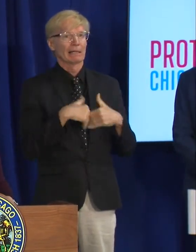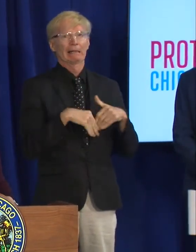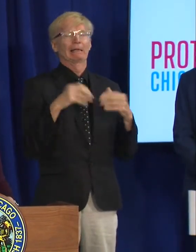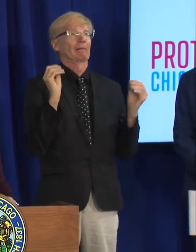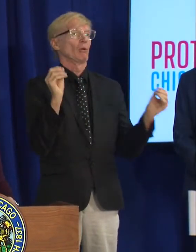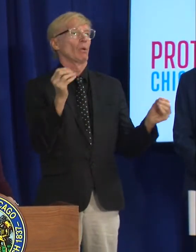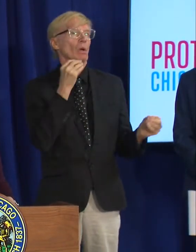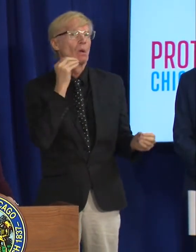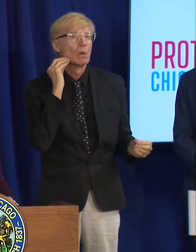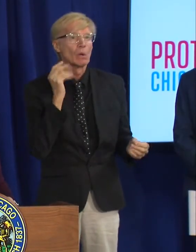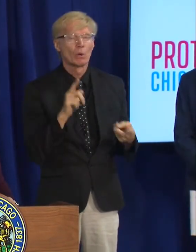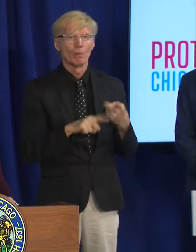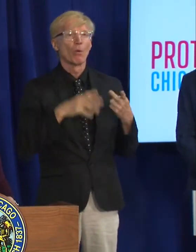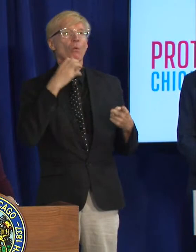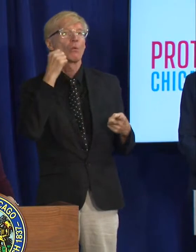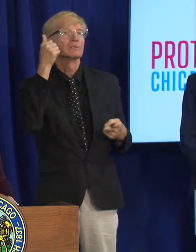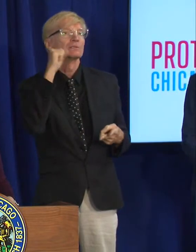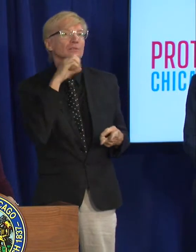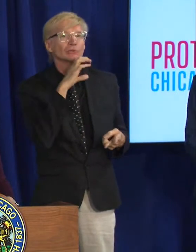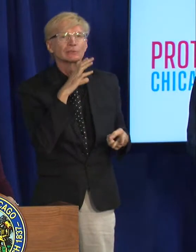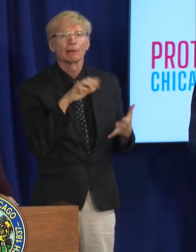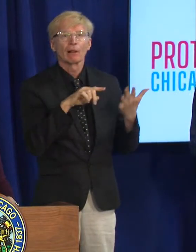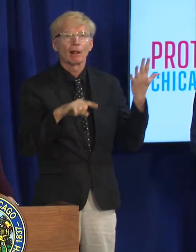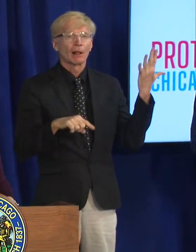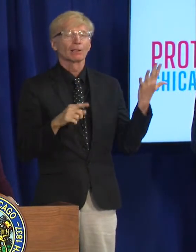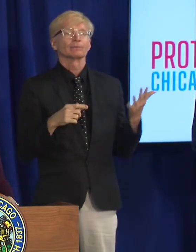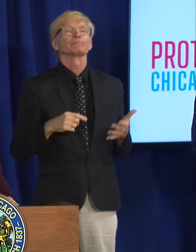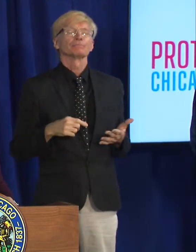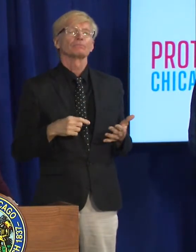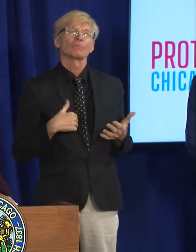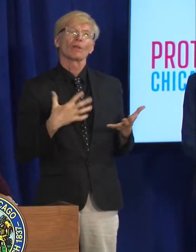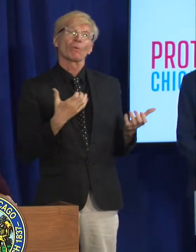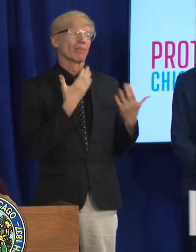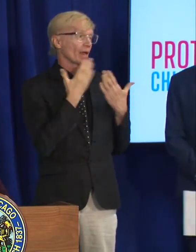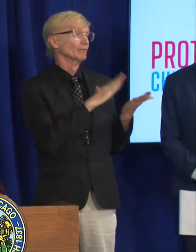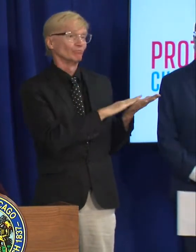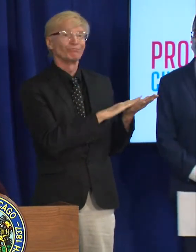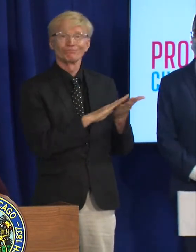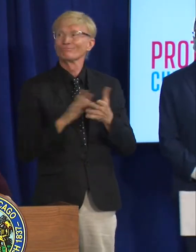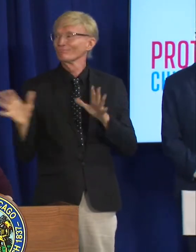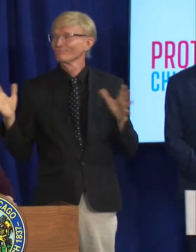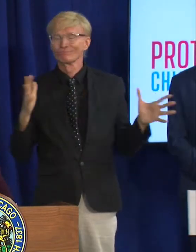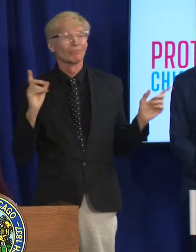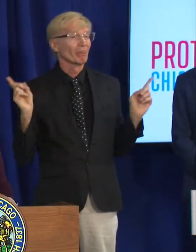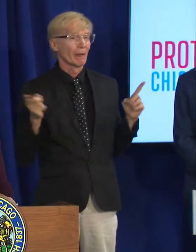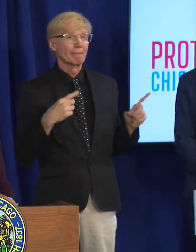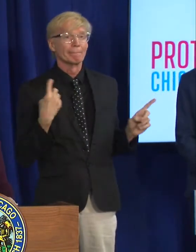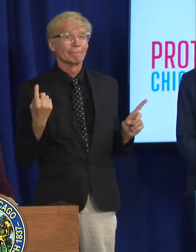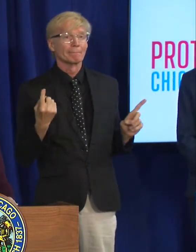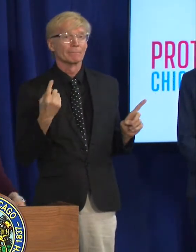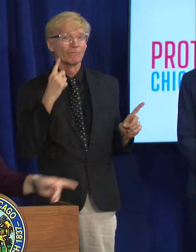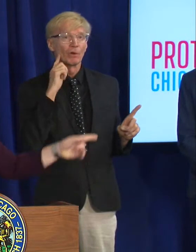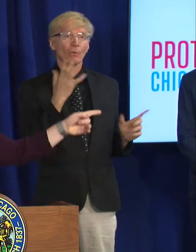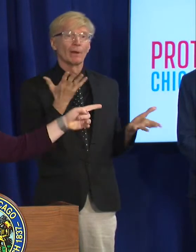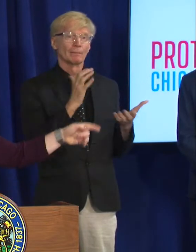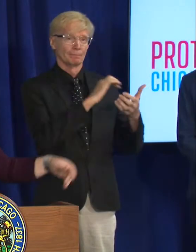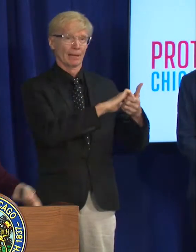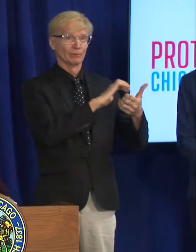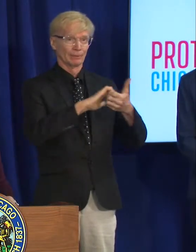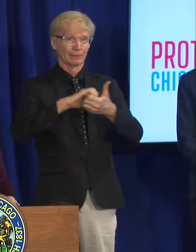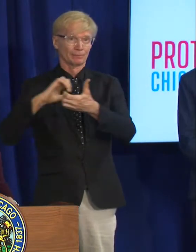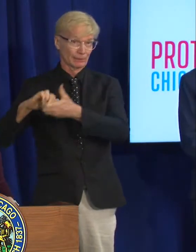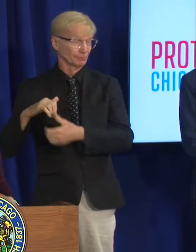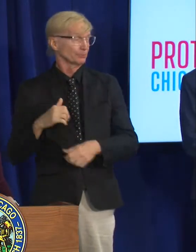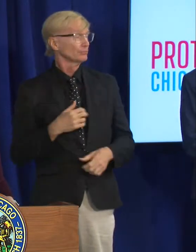community those who are oldest etc um and i just want to thank all of them um for their partnership i also